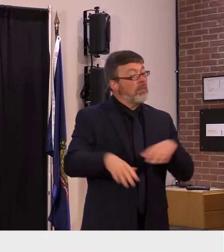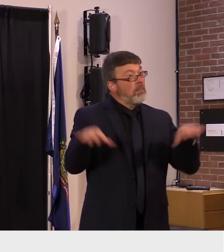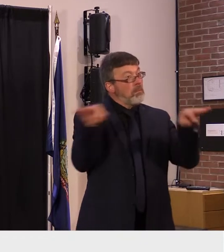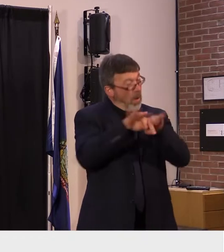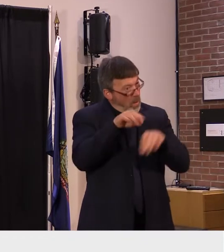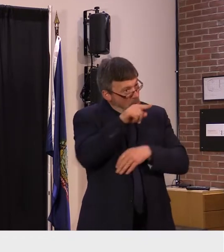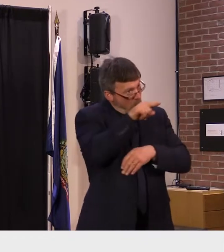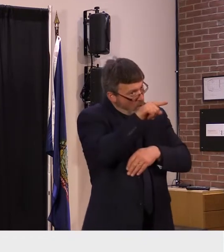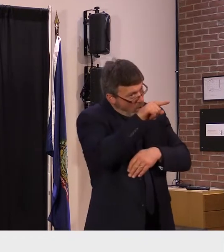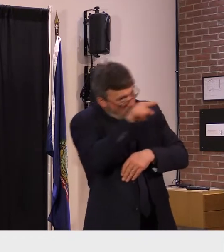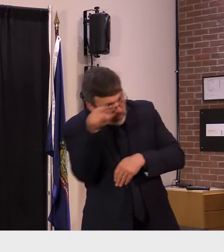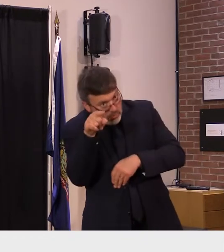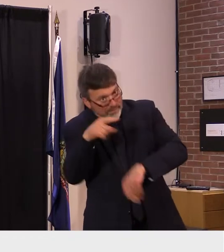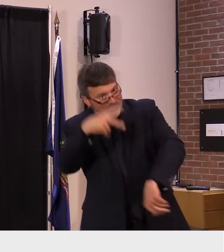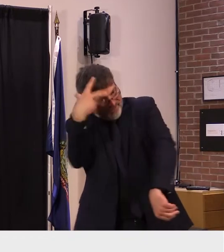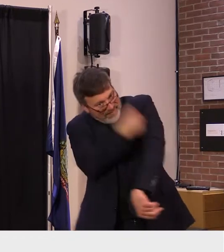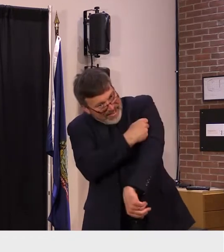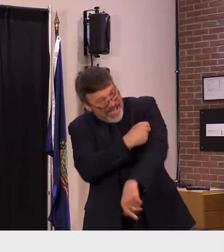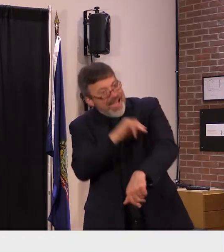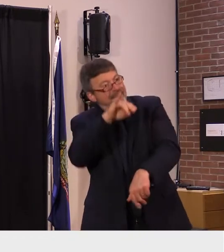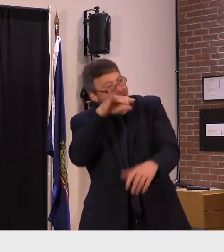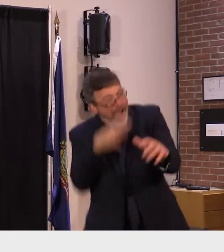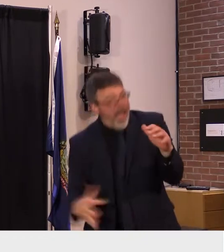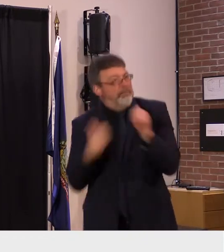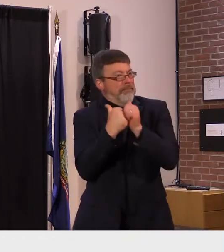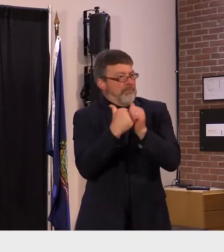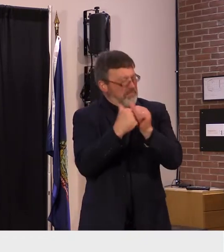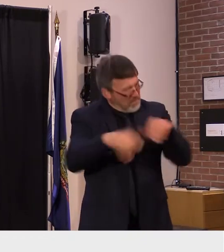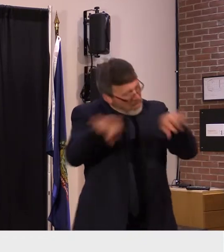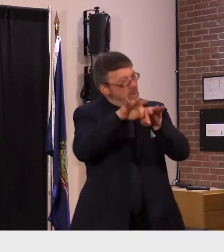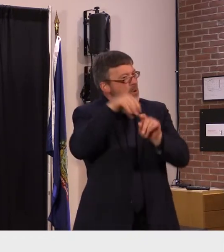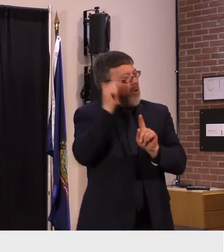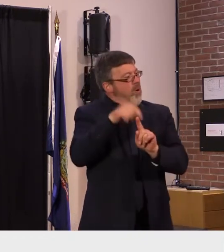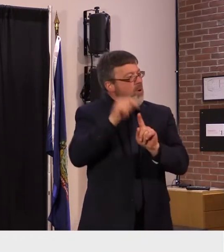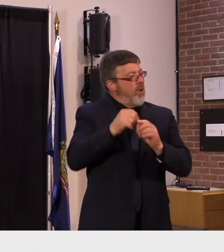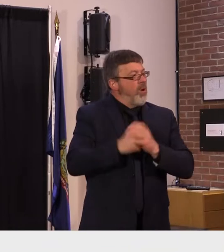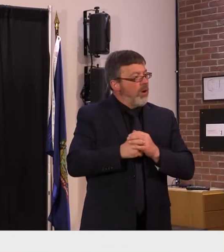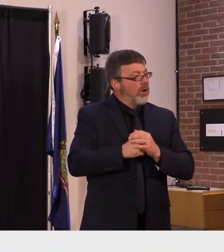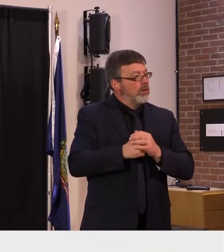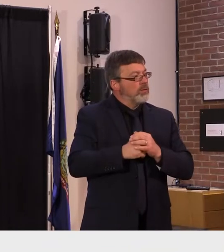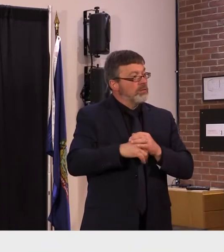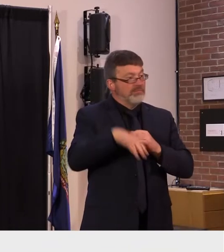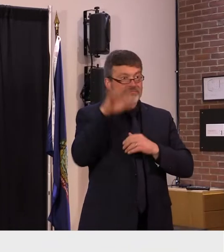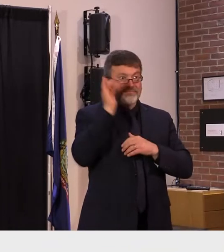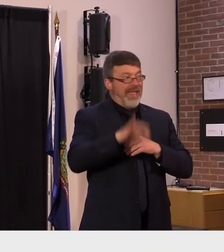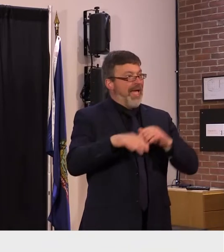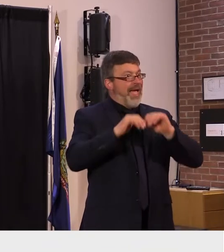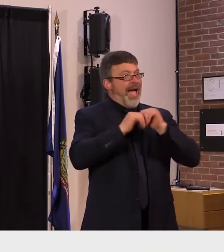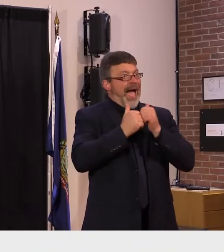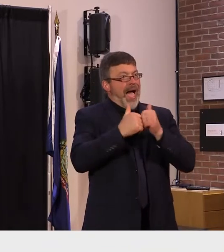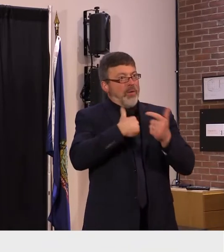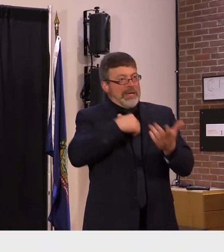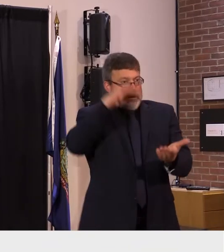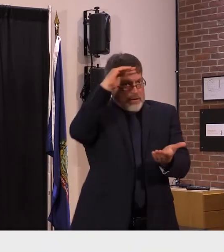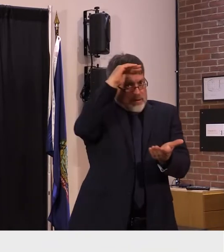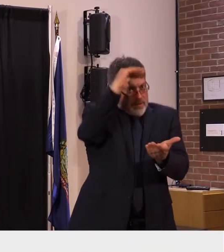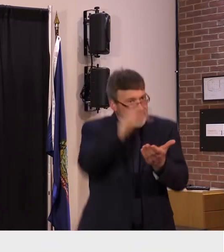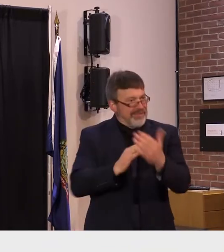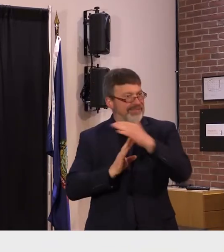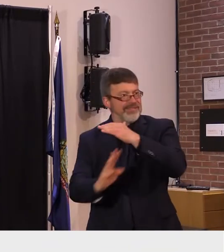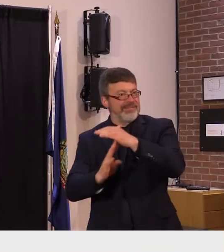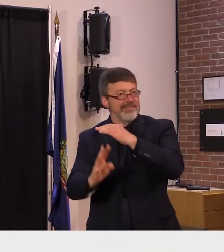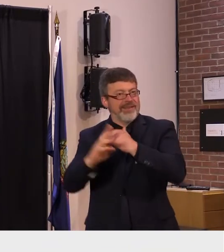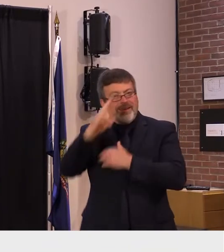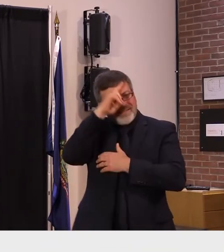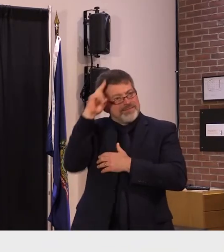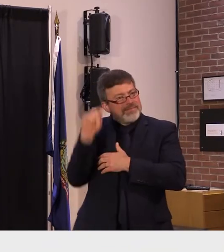those at highest risk risk is how we reduce hospitalizations and severe outcomes we know what kind of steps